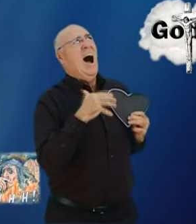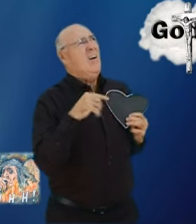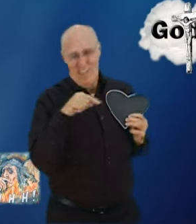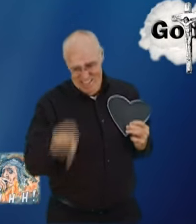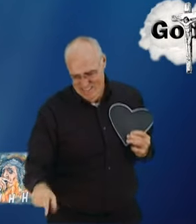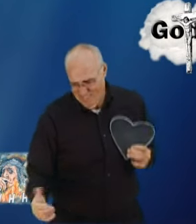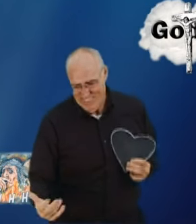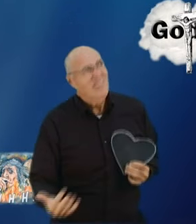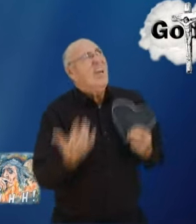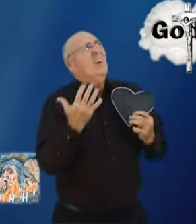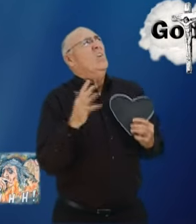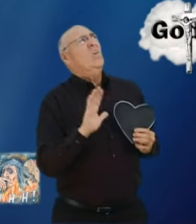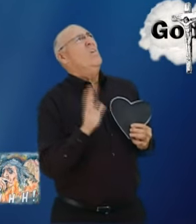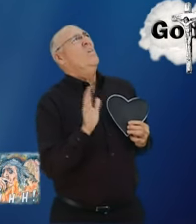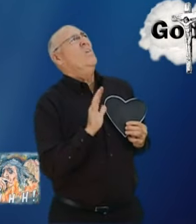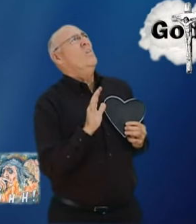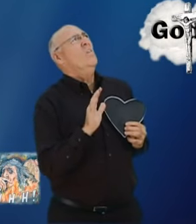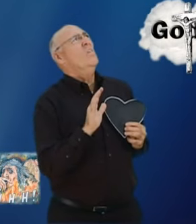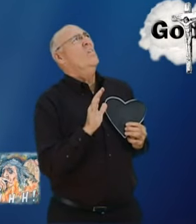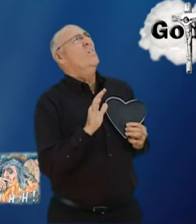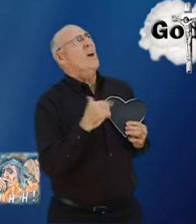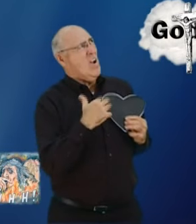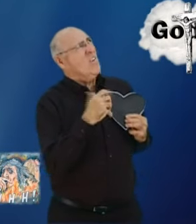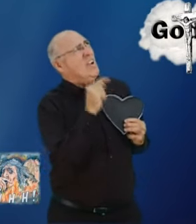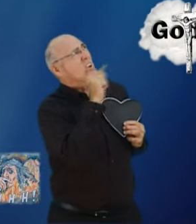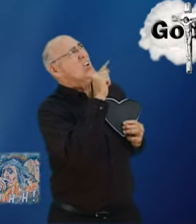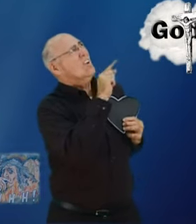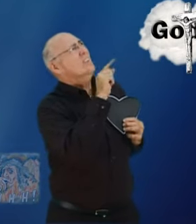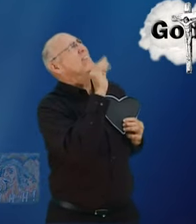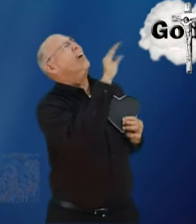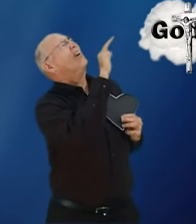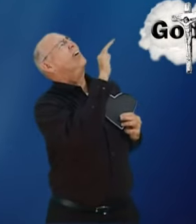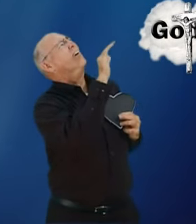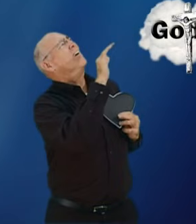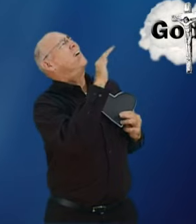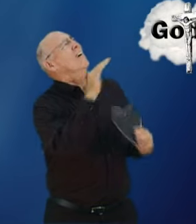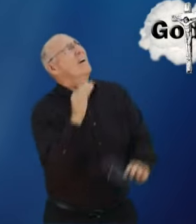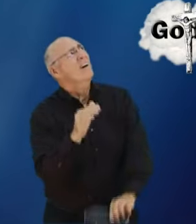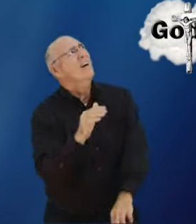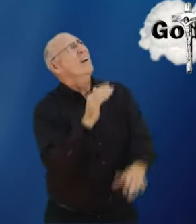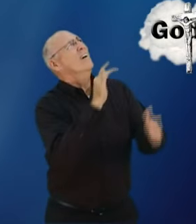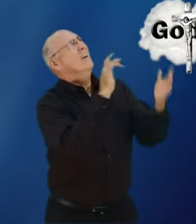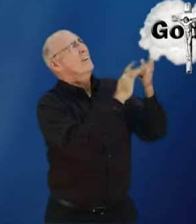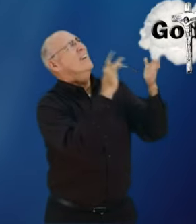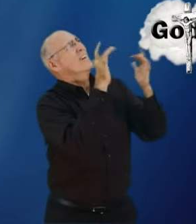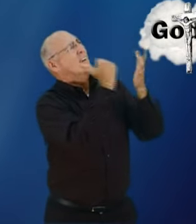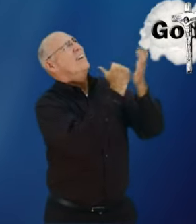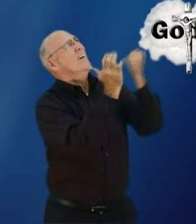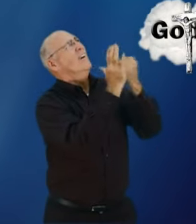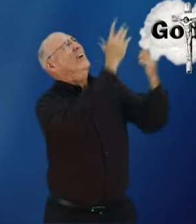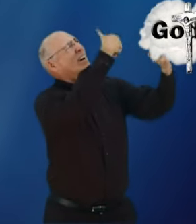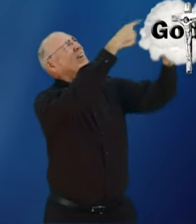and I am sorry I do not want to go to hell I do want you to forgive me